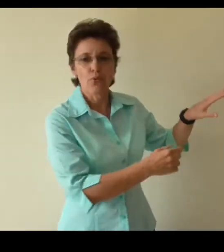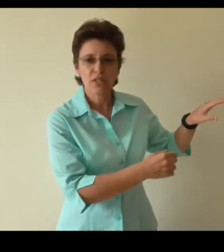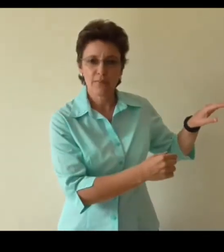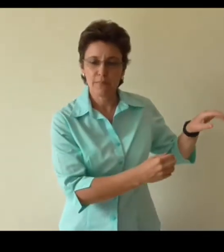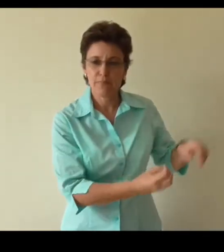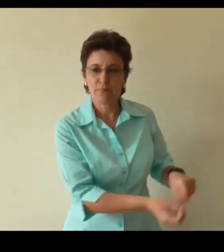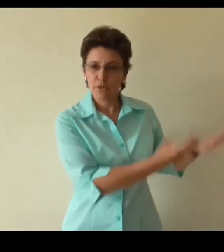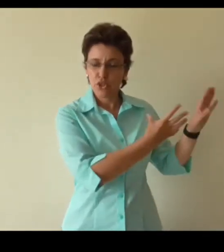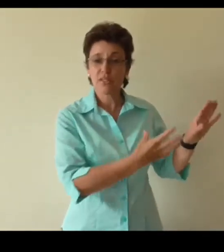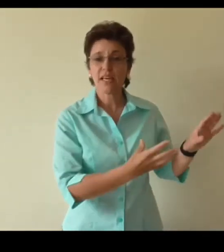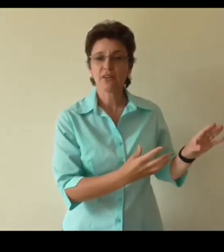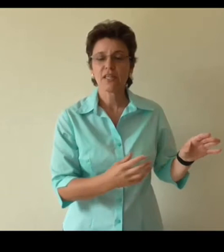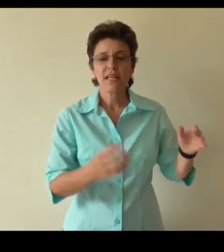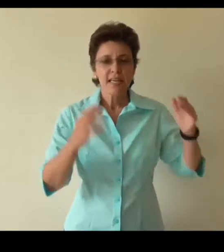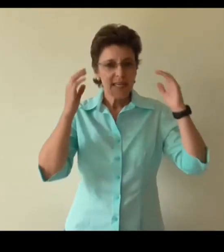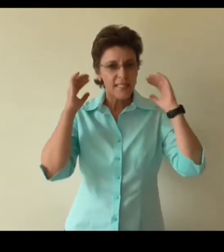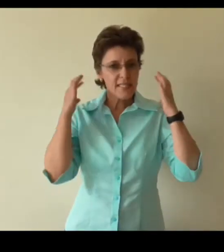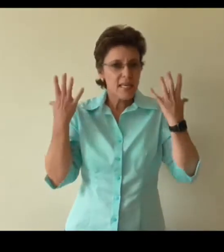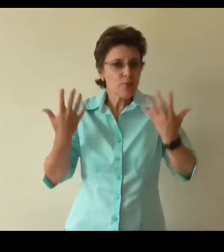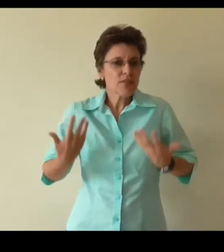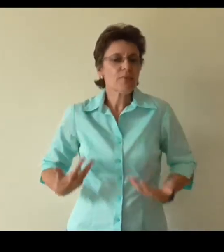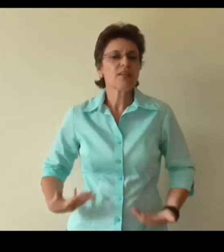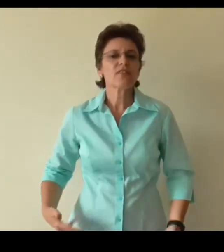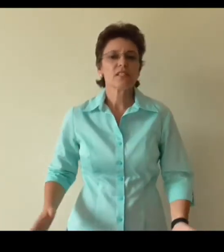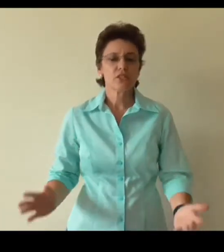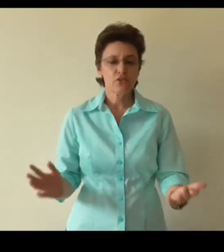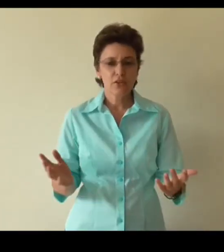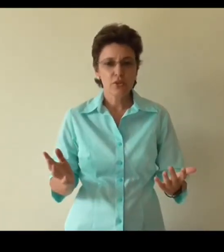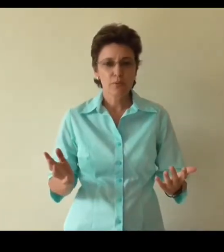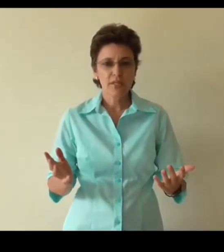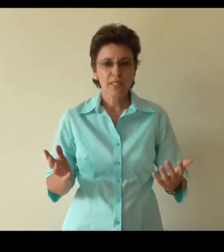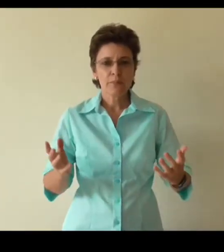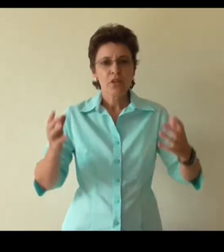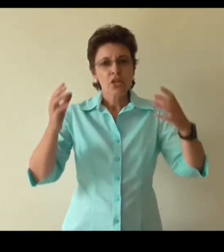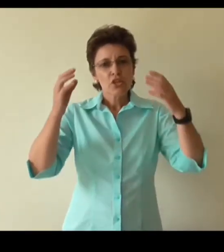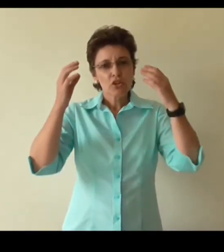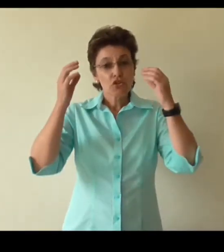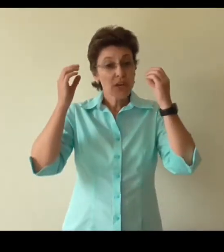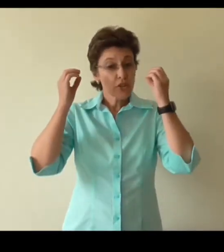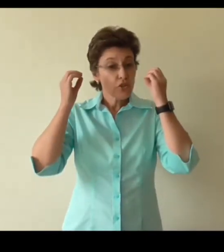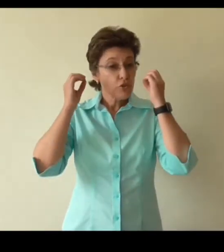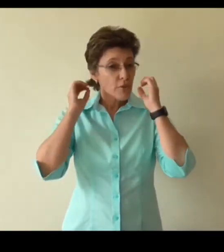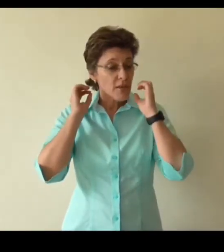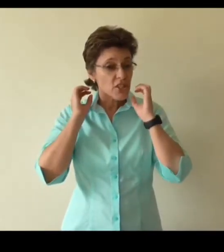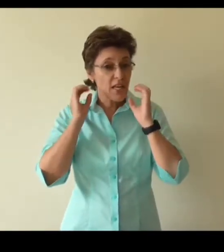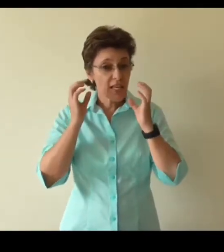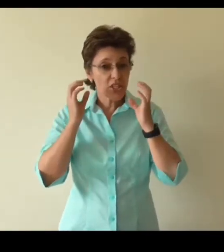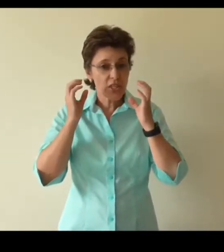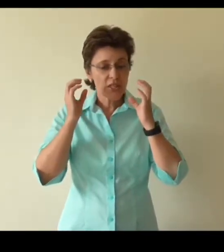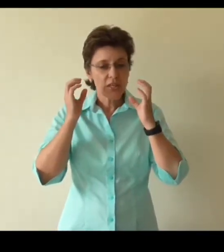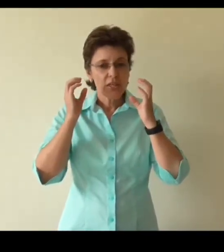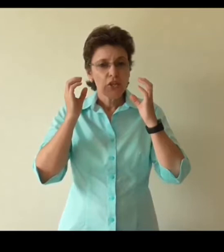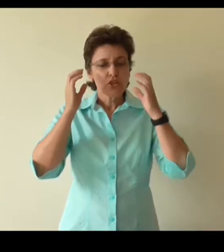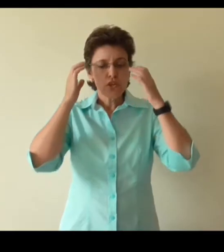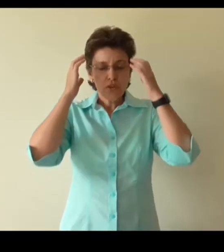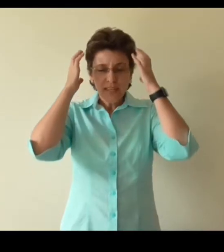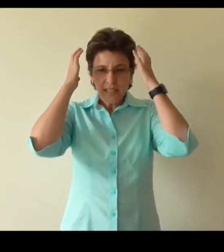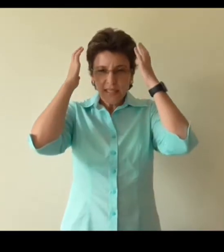water shoots out. It's the same with the blood vessels throughout your body. So try to use your imagination to create that